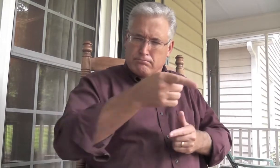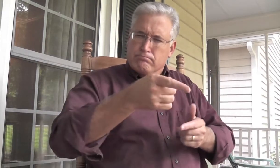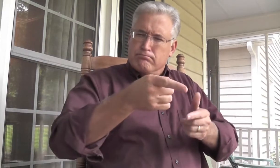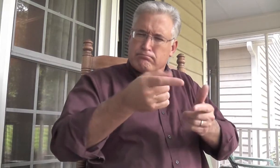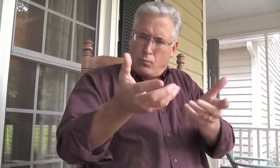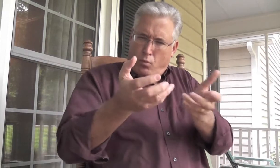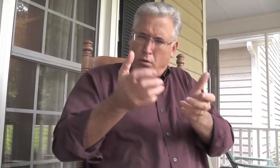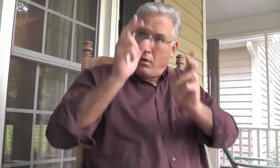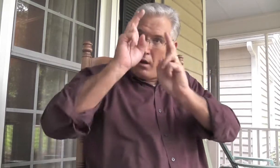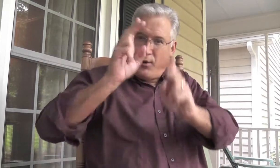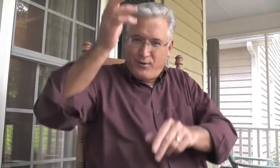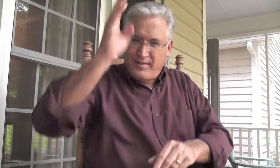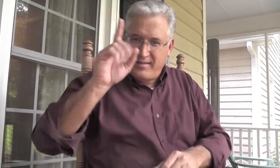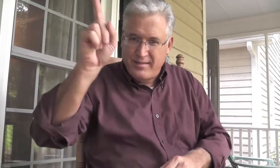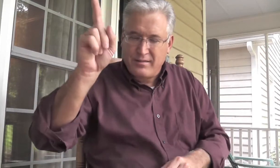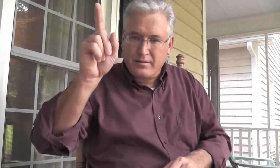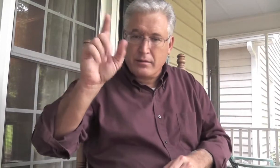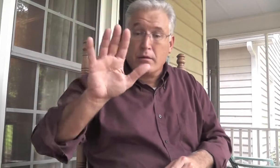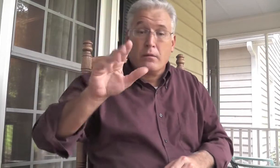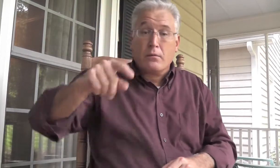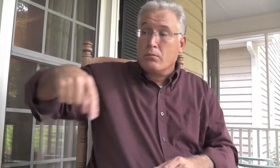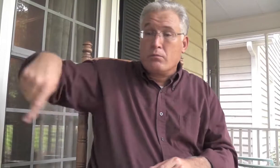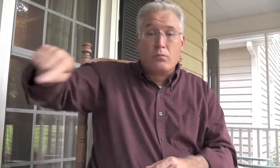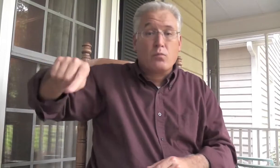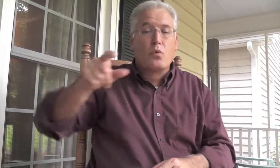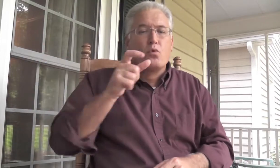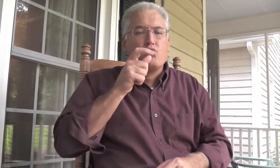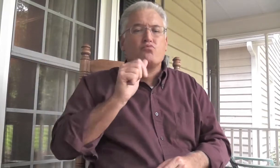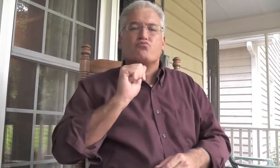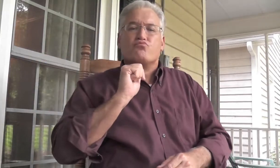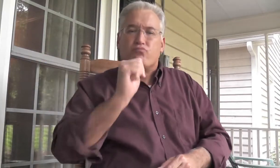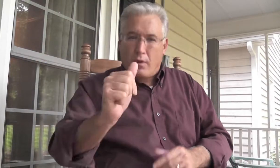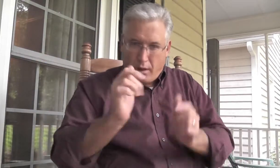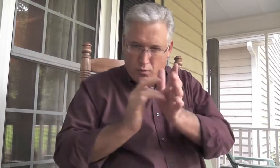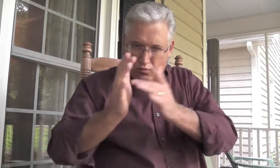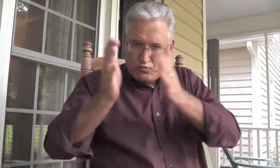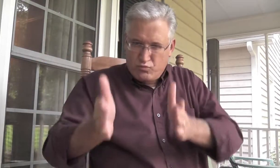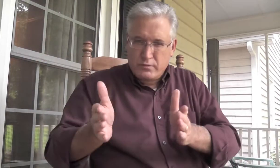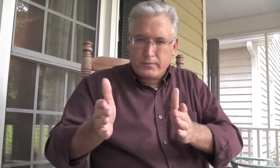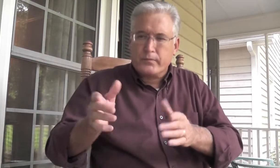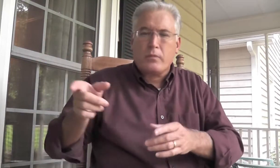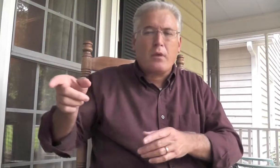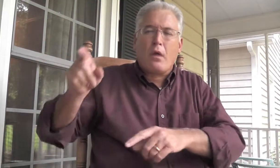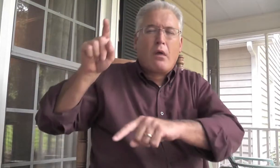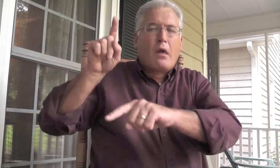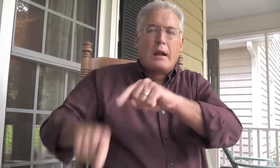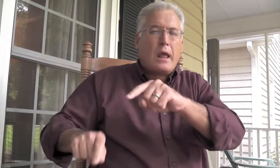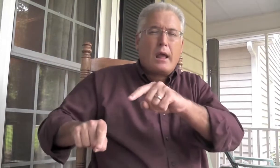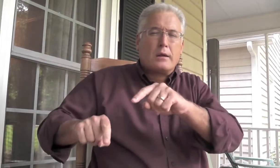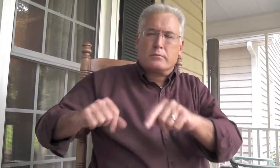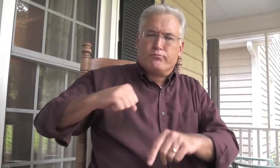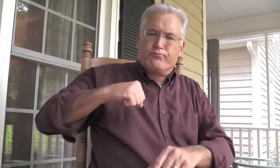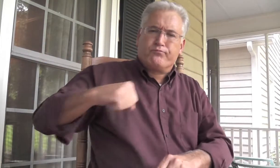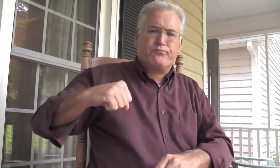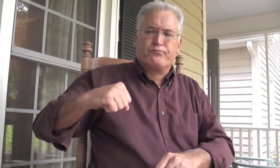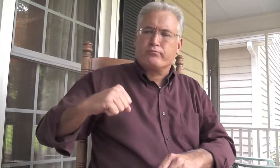live a holy life. We want to honor God. But a group of non-believers, they